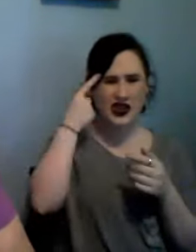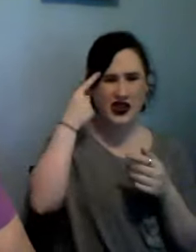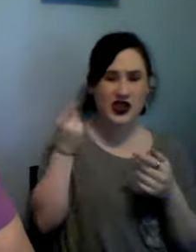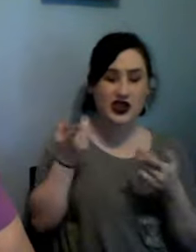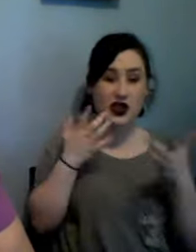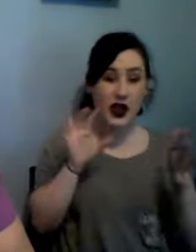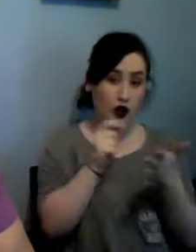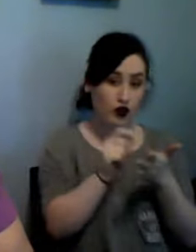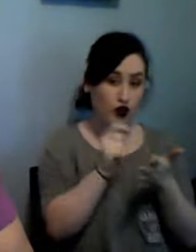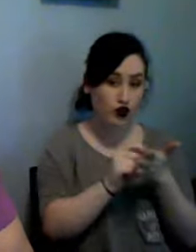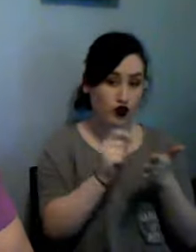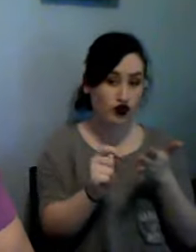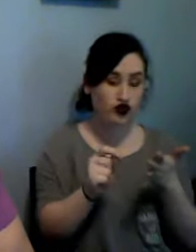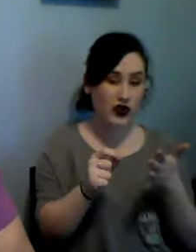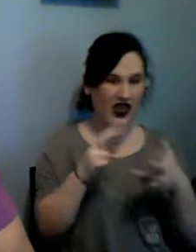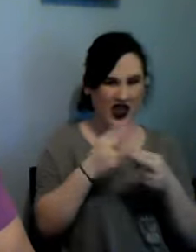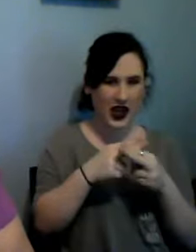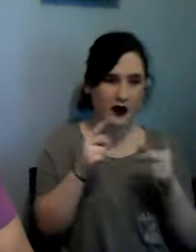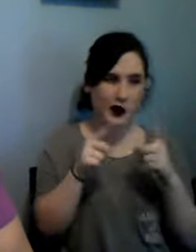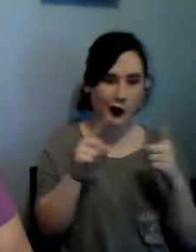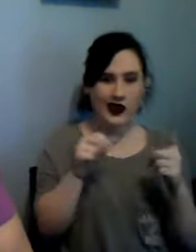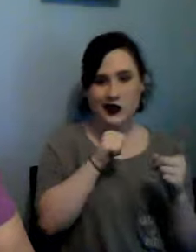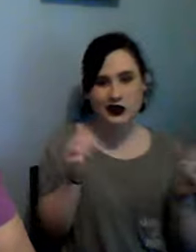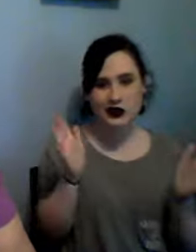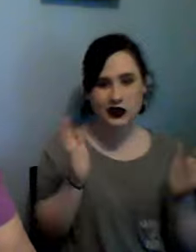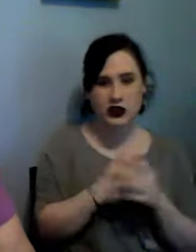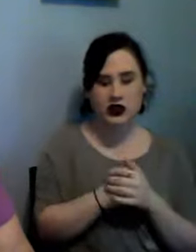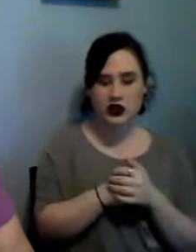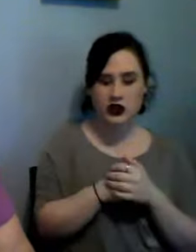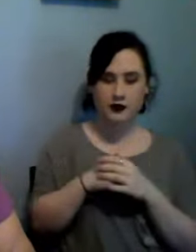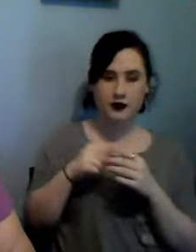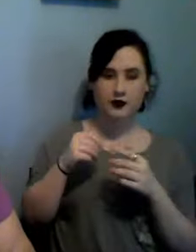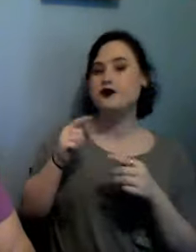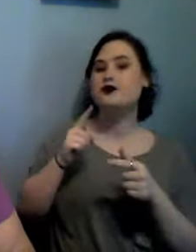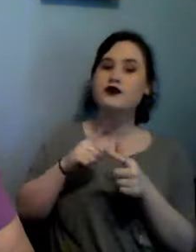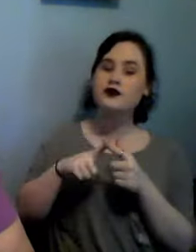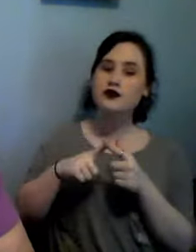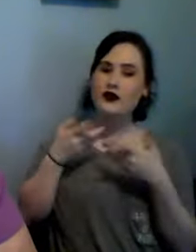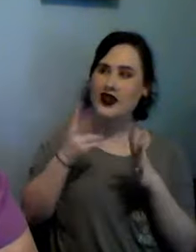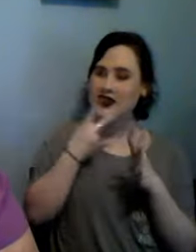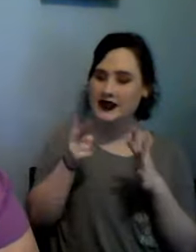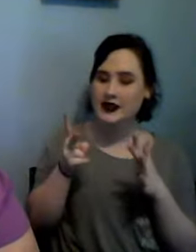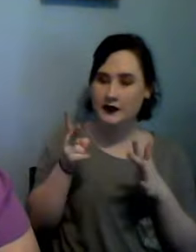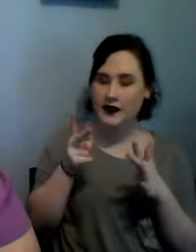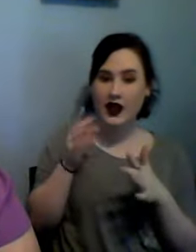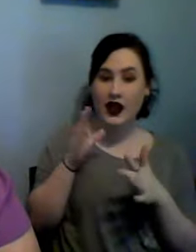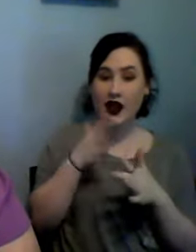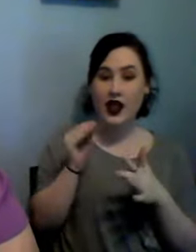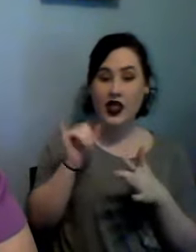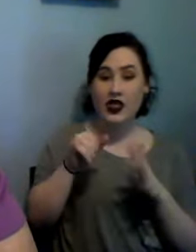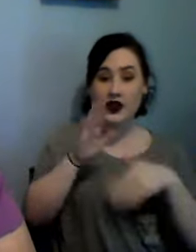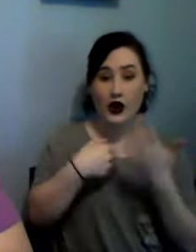then let's see and that's that was all of the whips it's sad but true